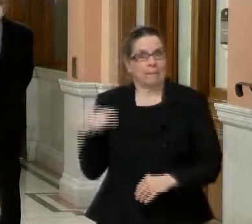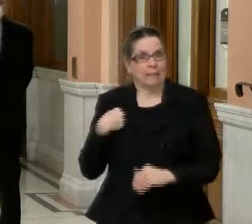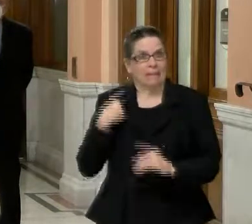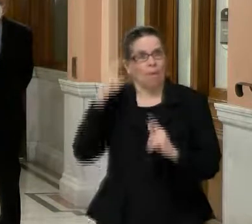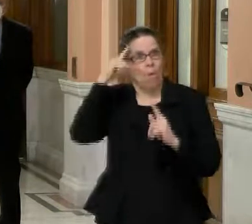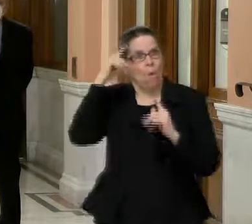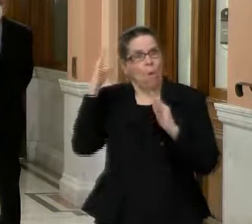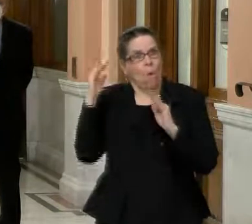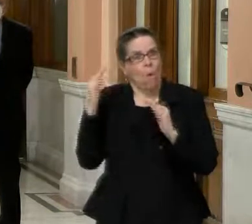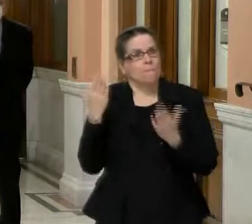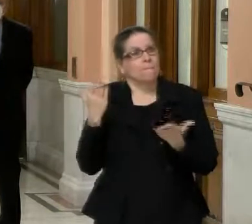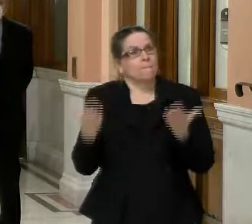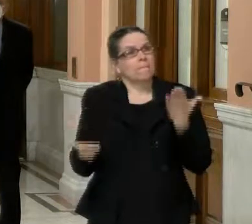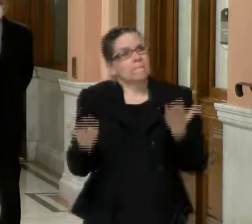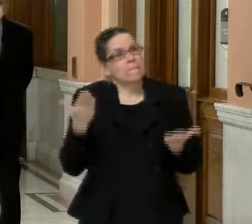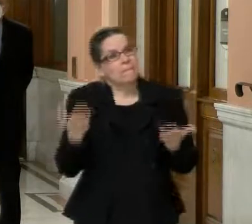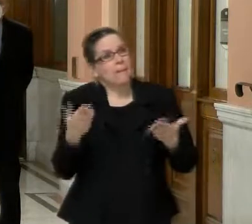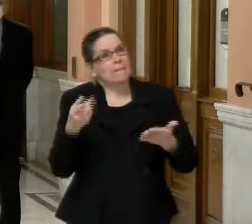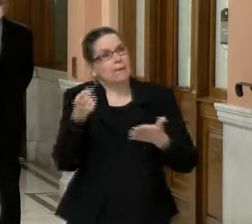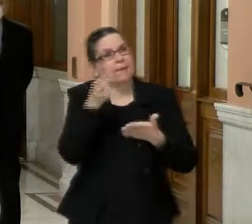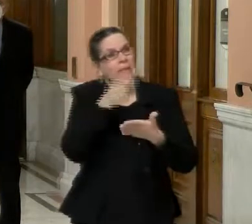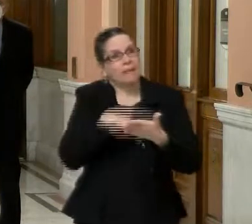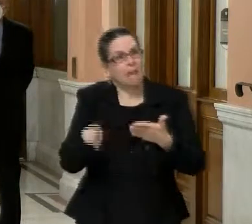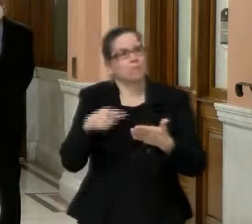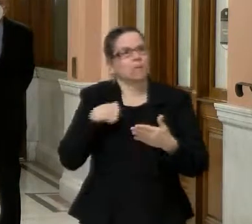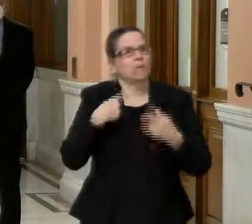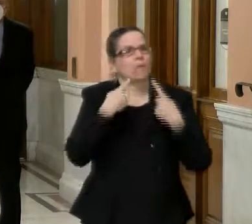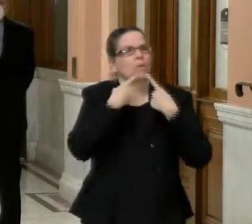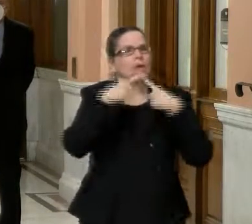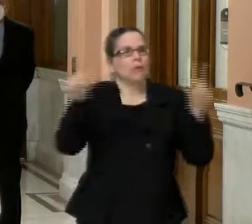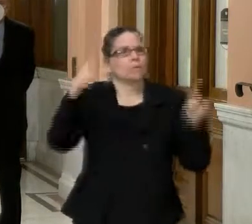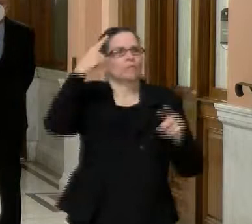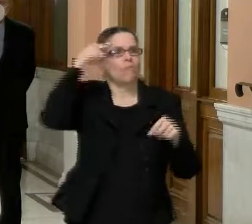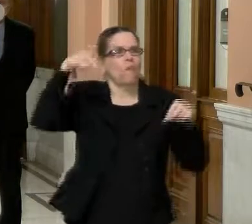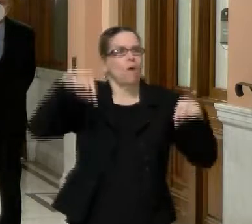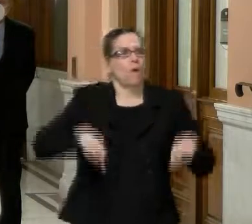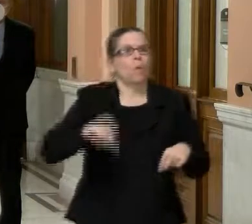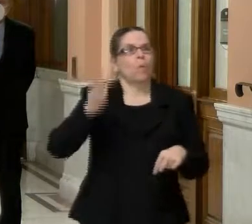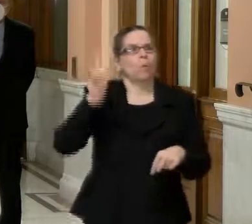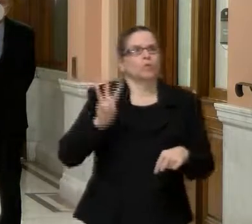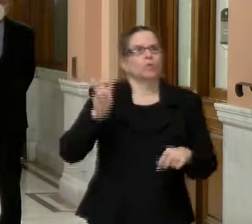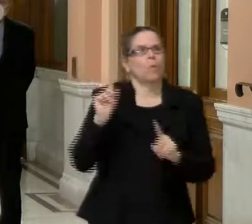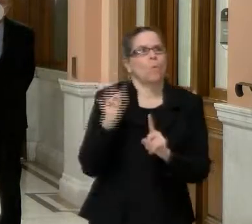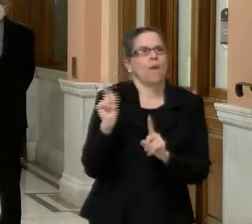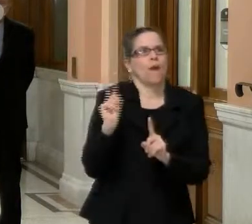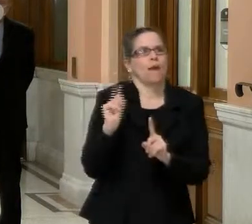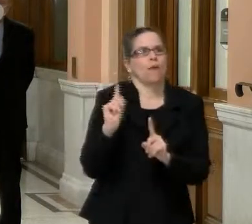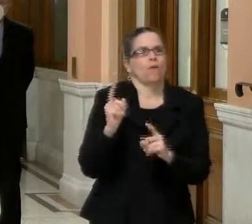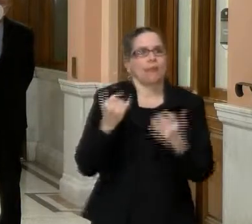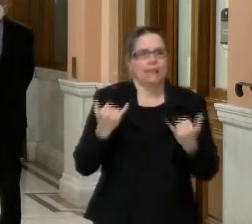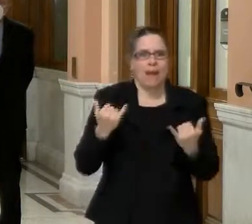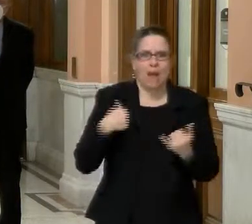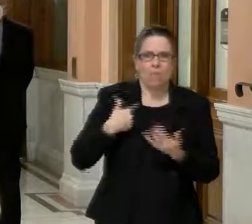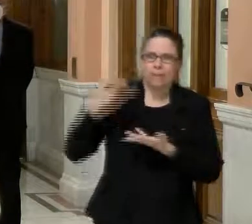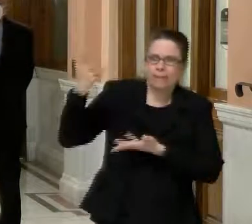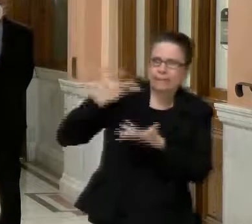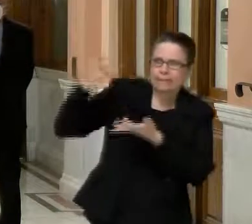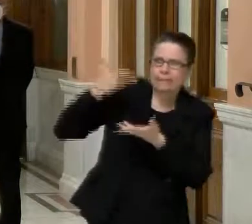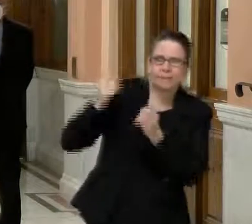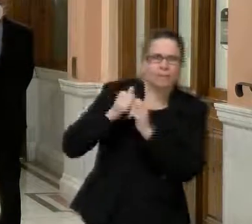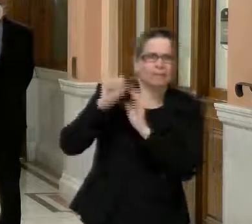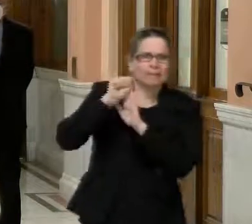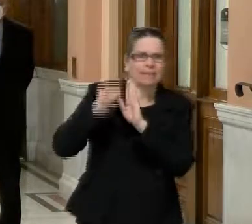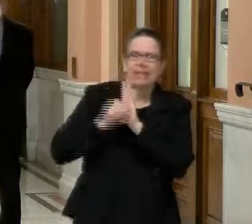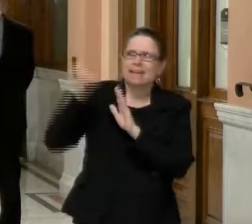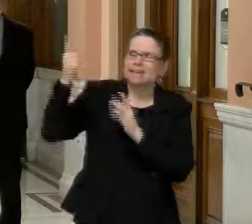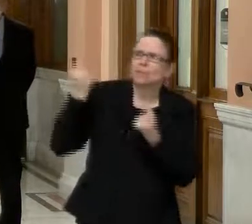before, we will be able to announce, uh, Worcester's, uh, super vaccination site. We've been working closely with the state, uh, and with many of our